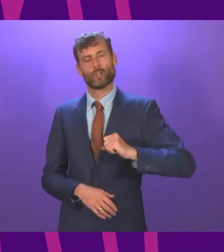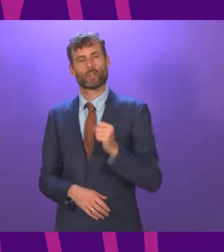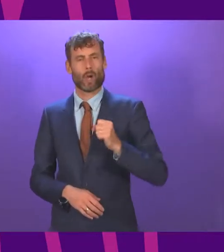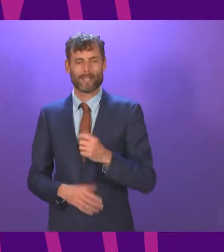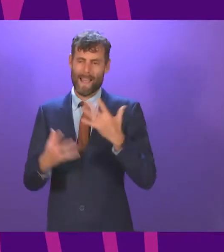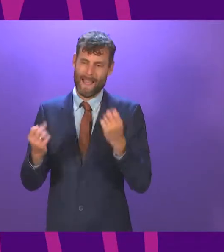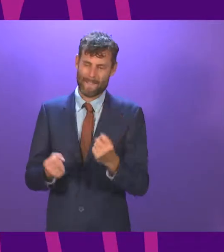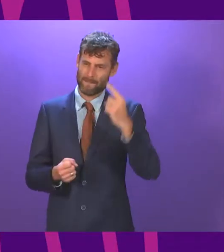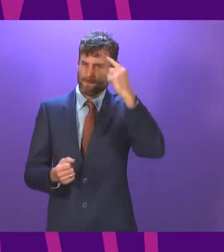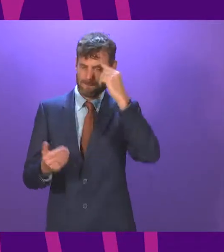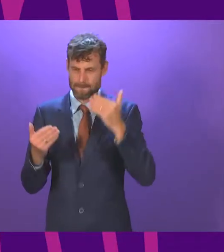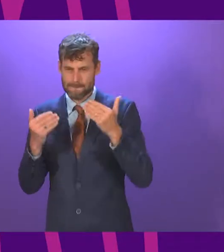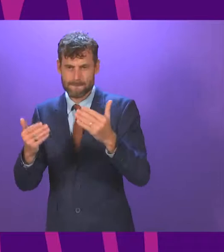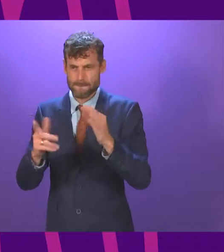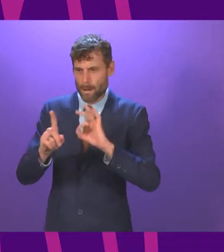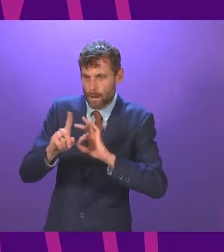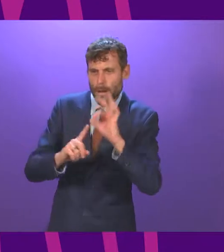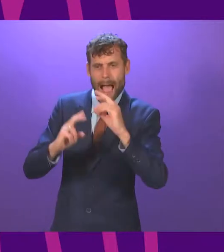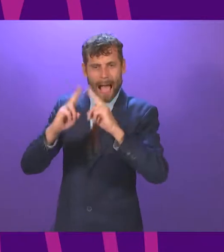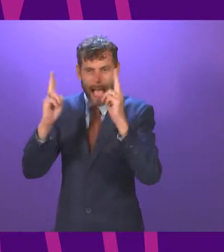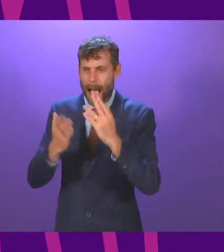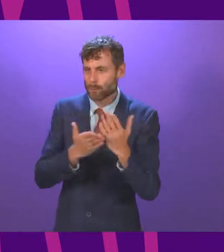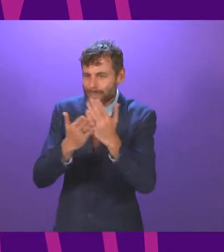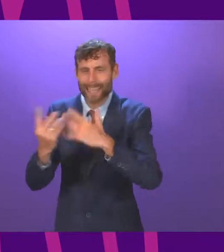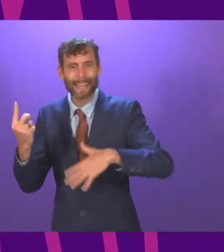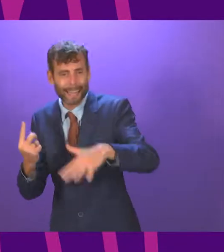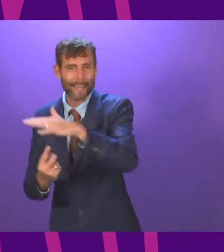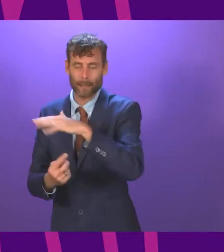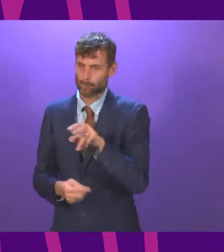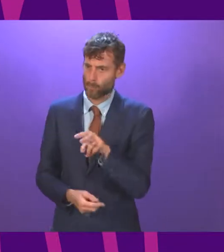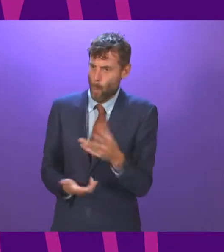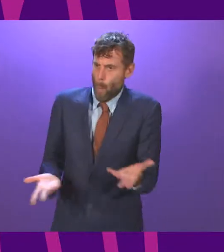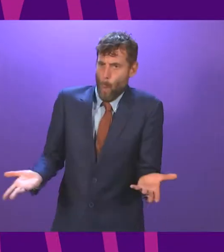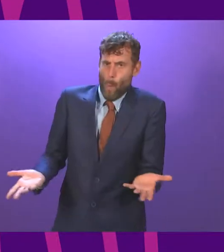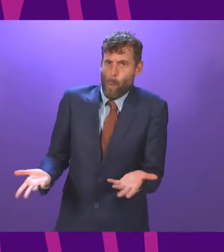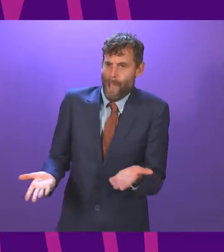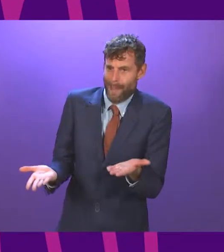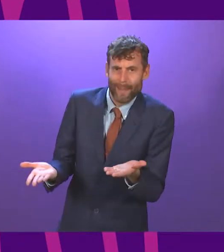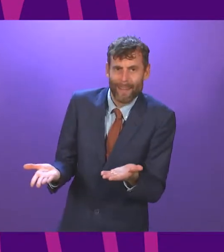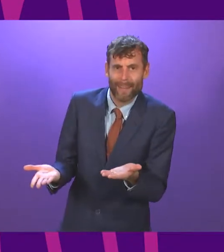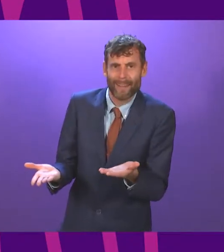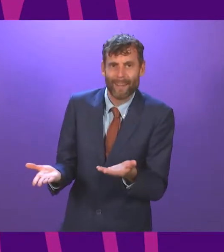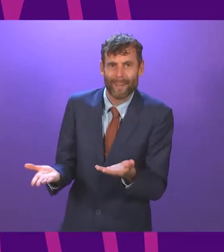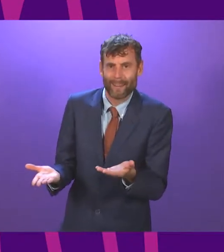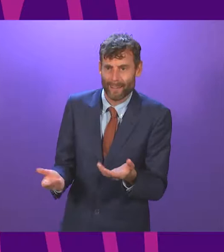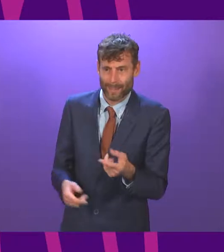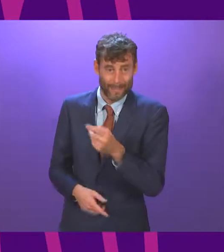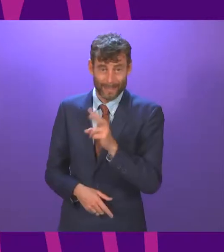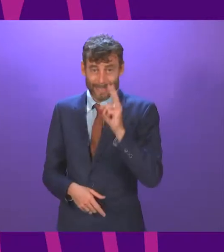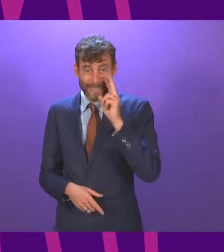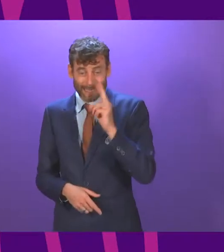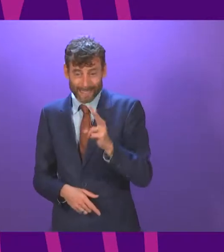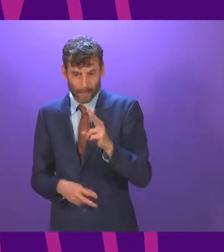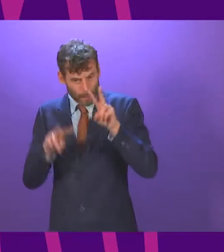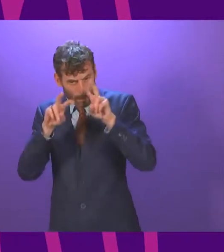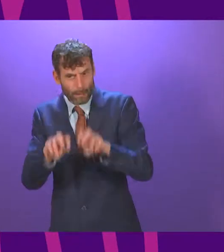progressive approach to housing, but that does not stand up even to the most cursory bit of